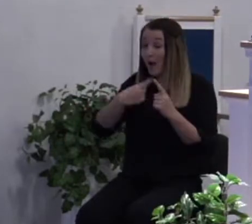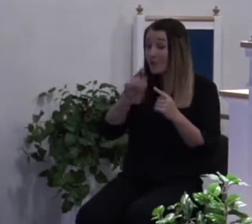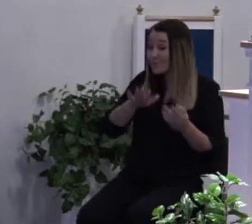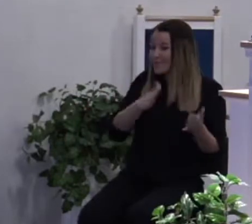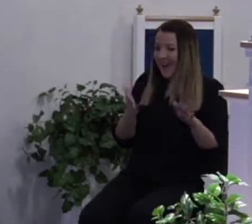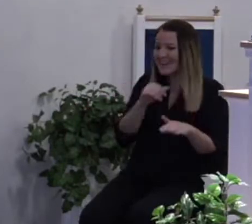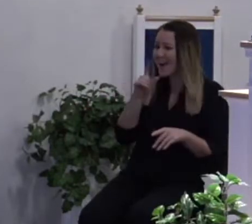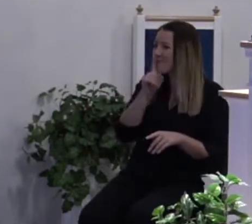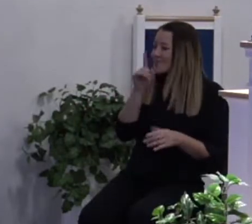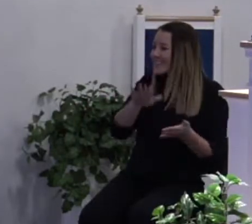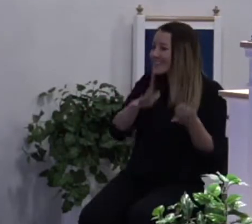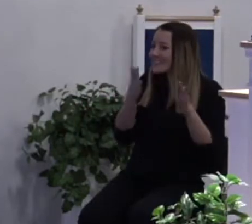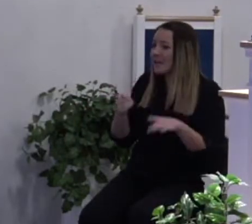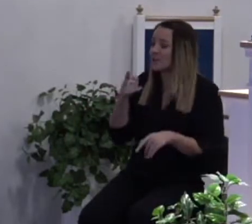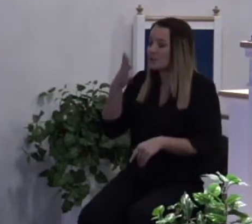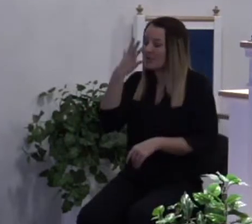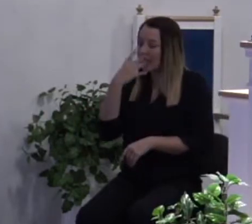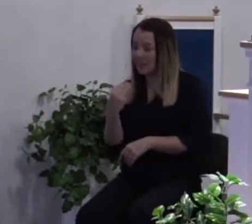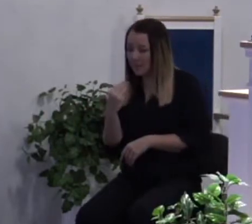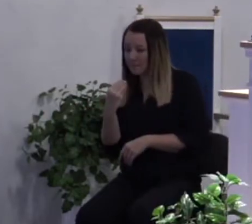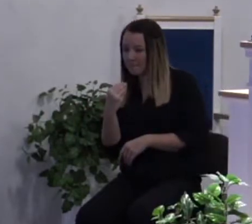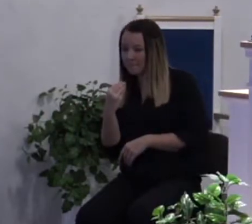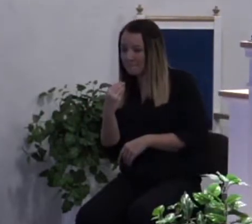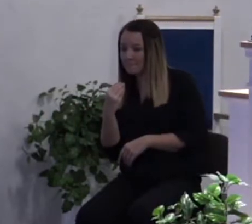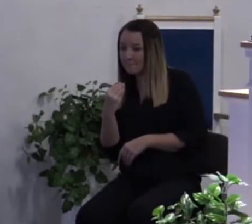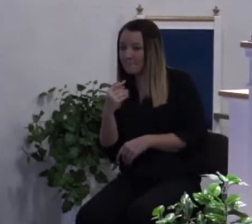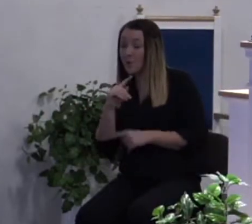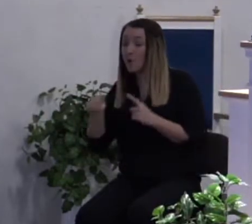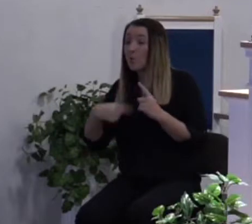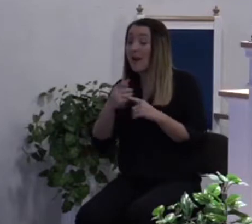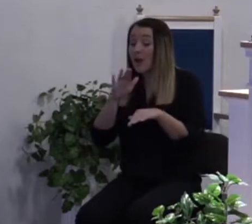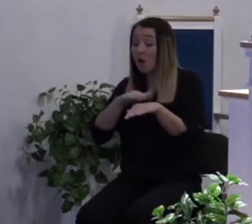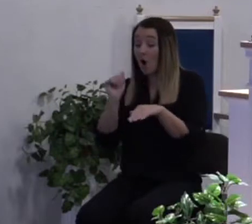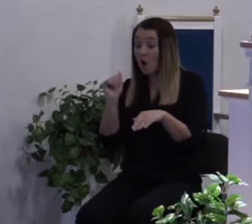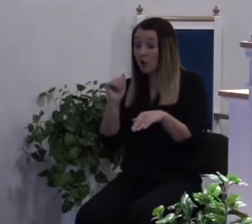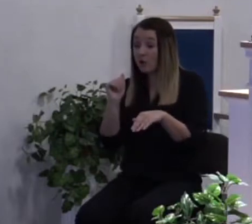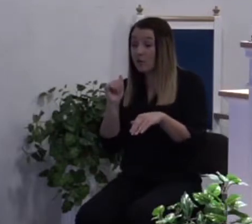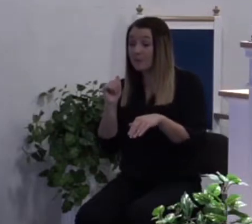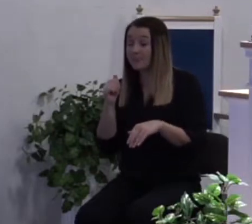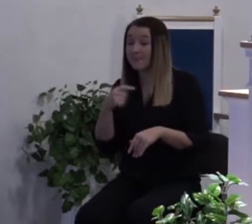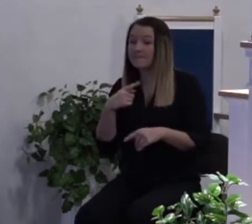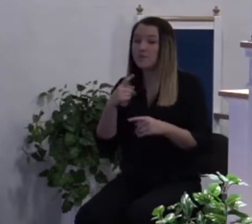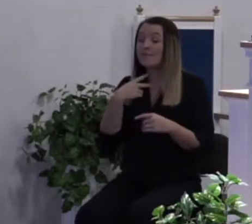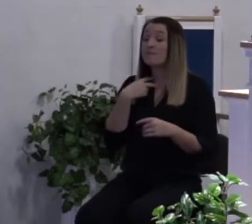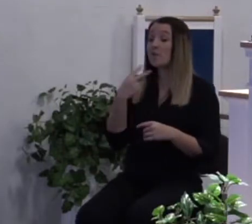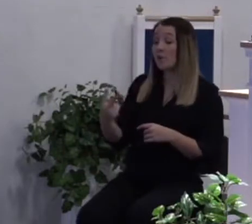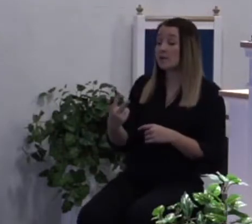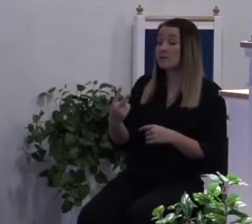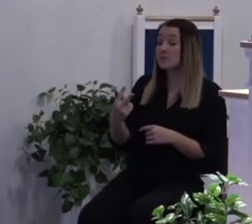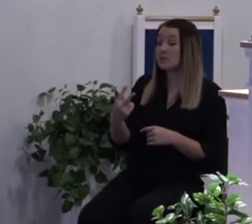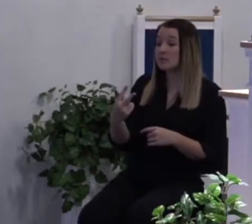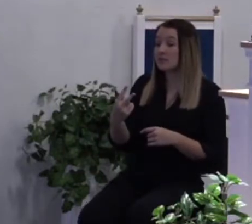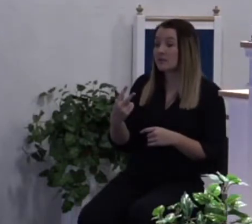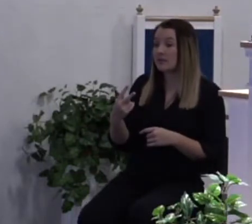dead you're just asleep. And when I call with the voice of an archangel